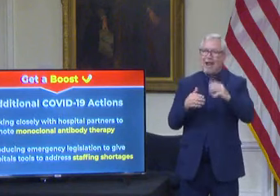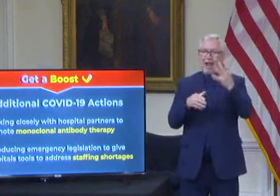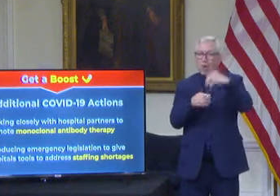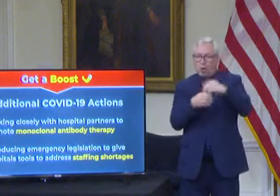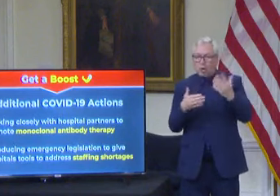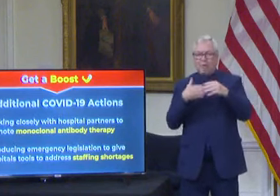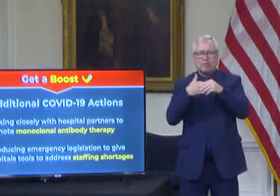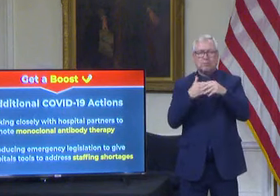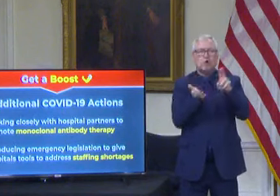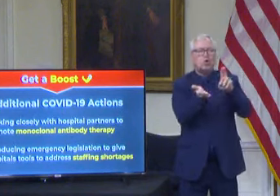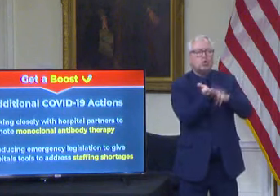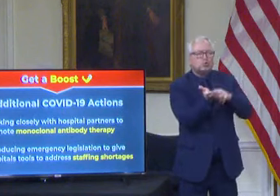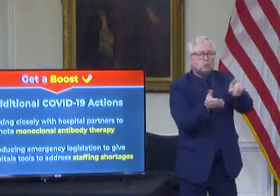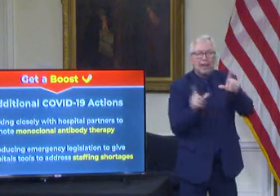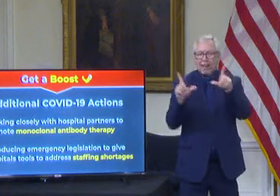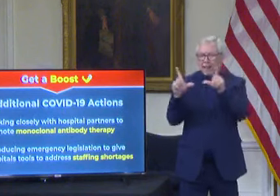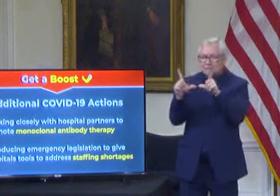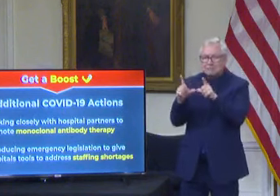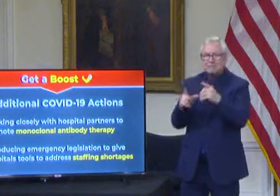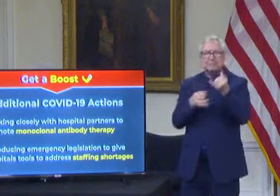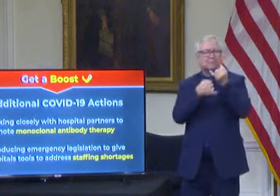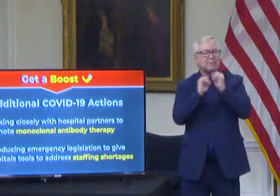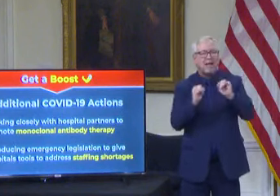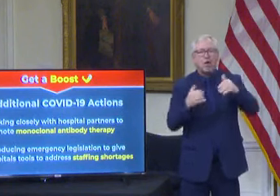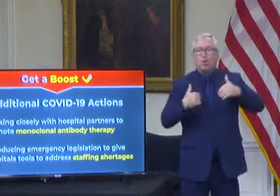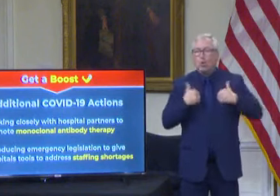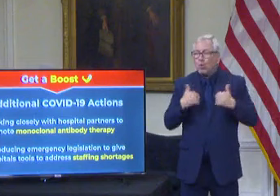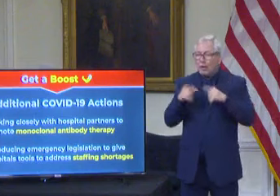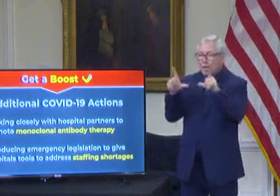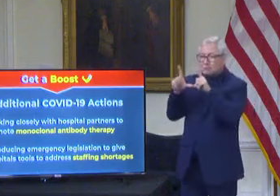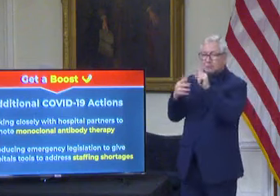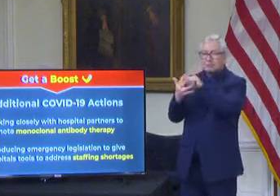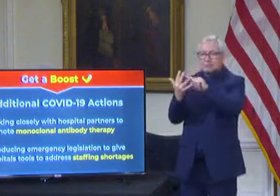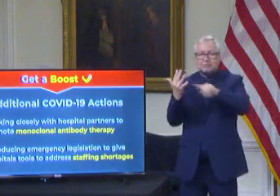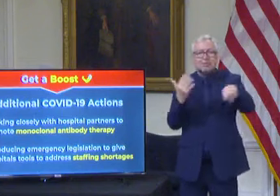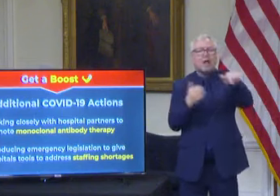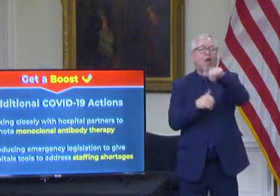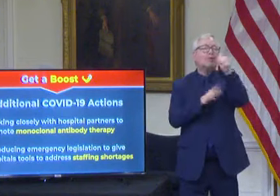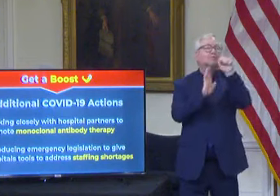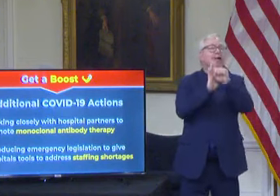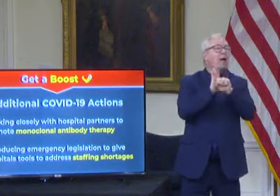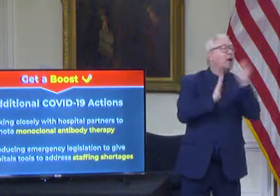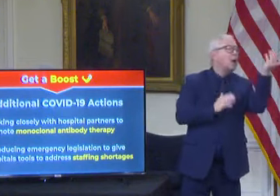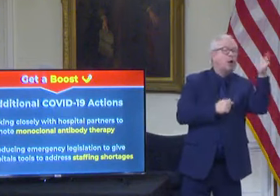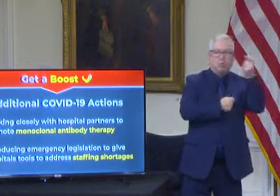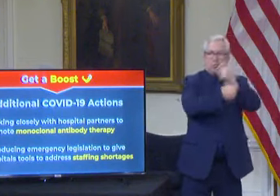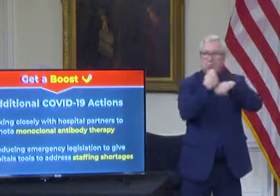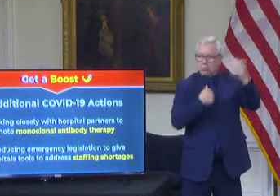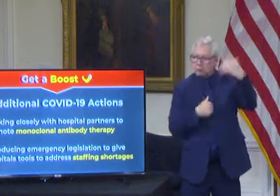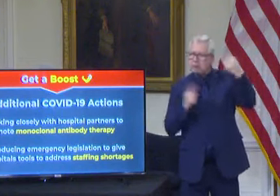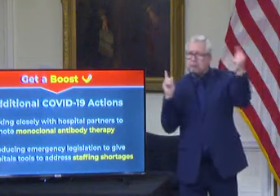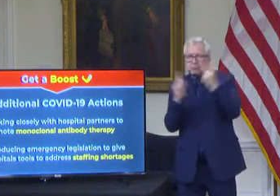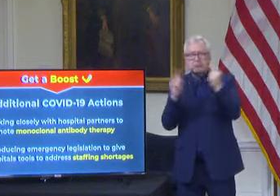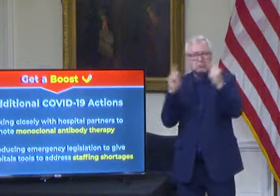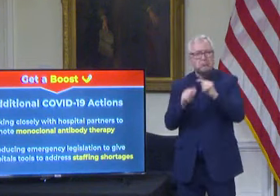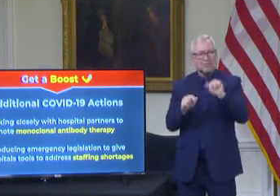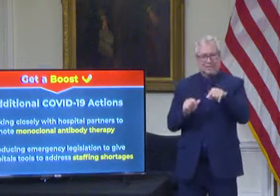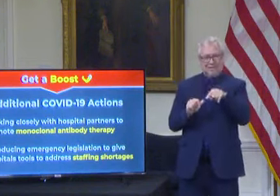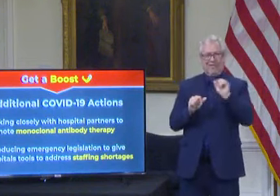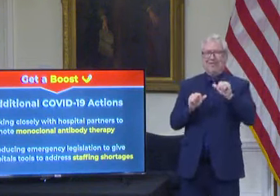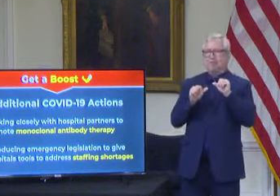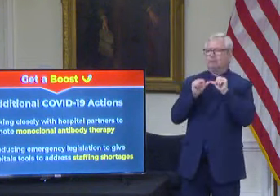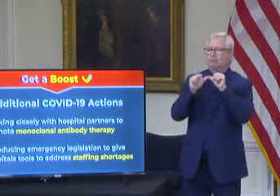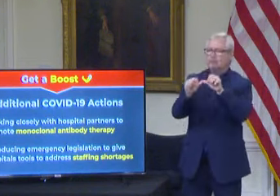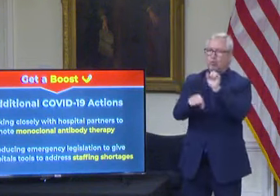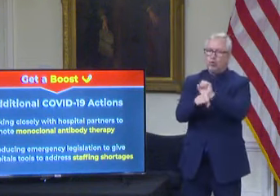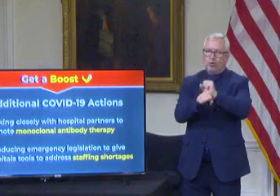practical nurses who hold a current active license in any other state or jurisdiction to be able to render nursing care in the state